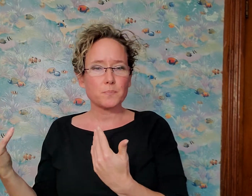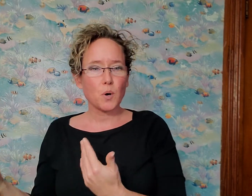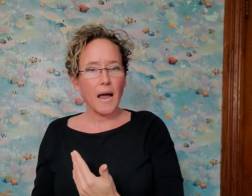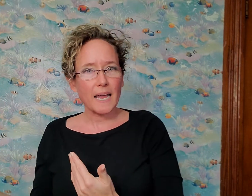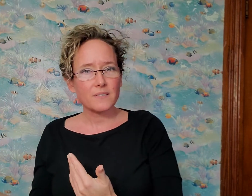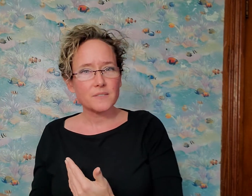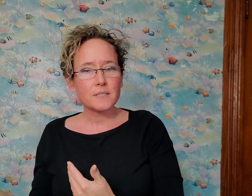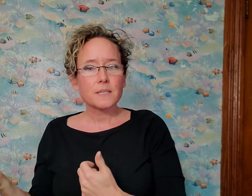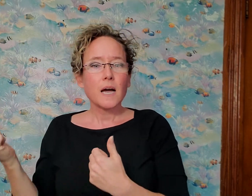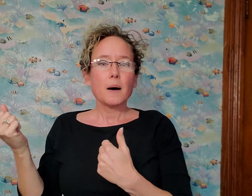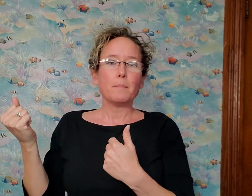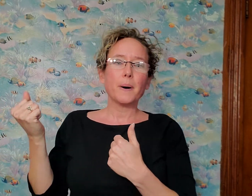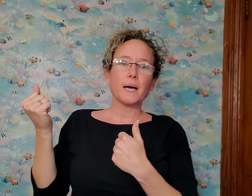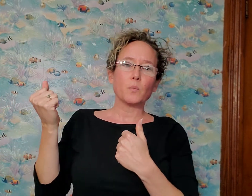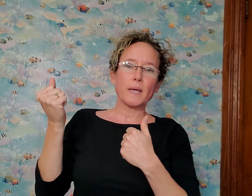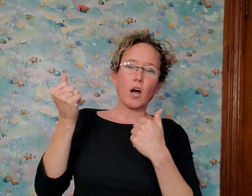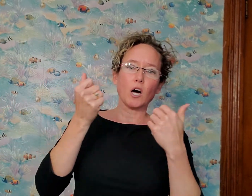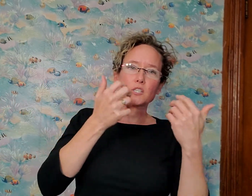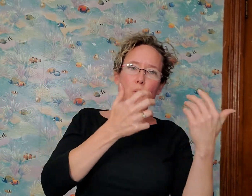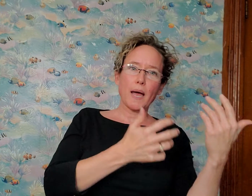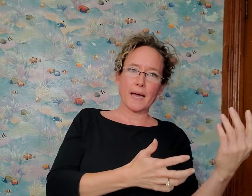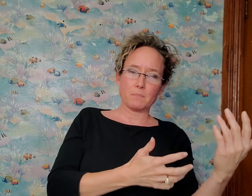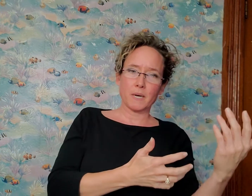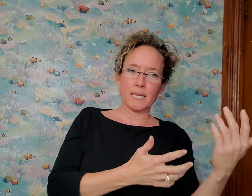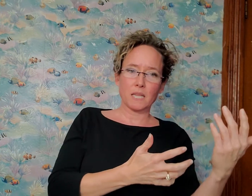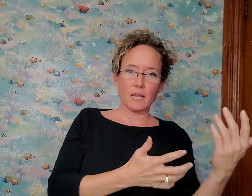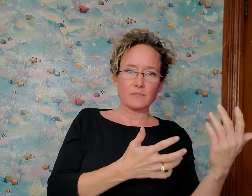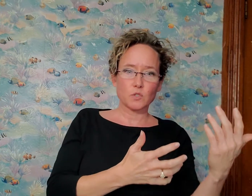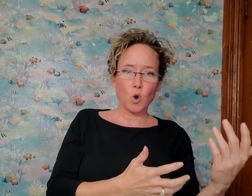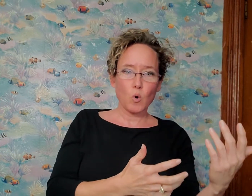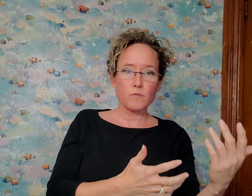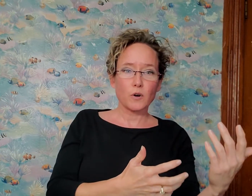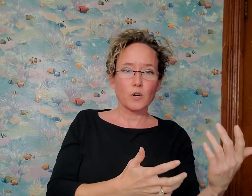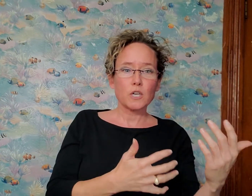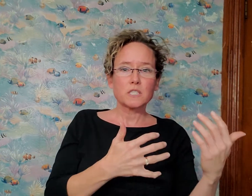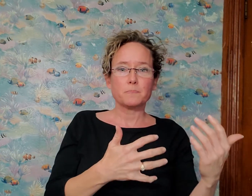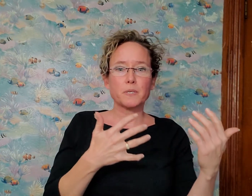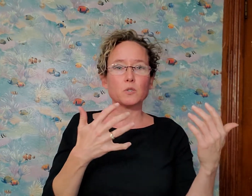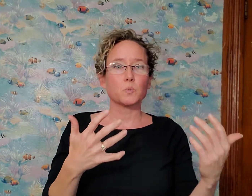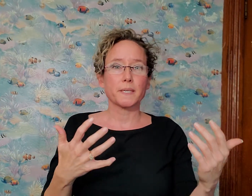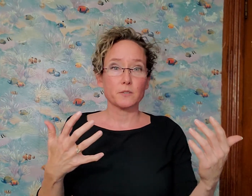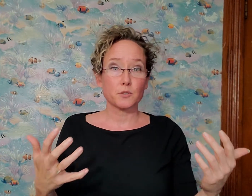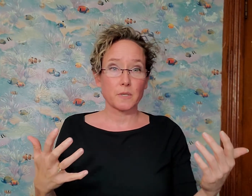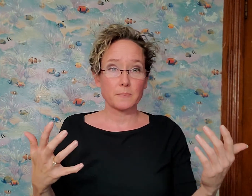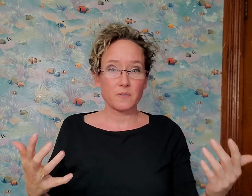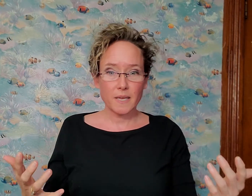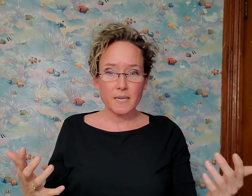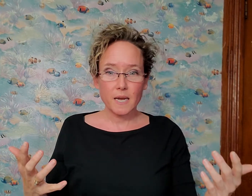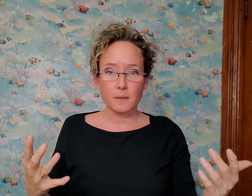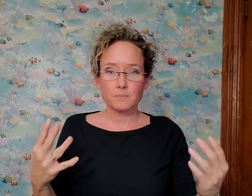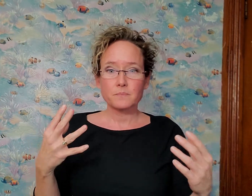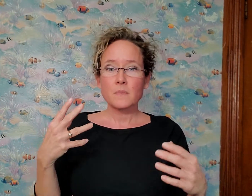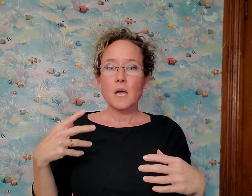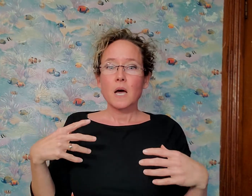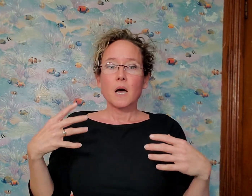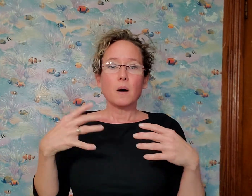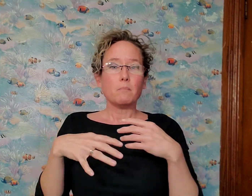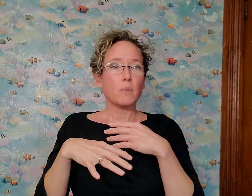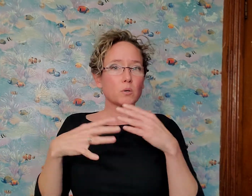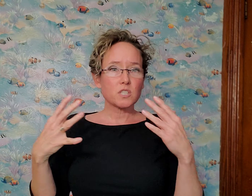deprived, but we also had money left over to build real streams of income. Most